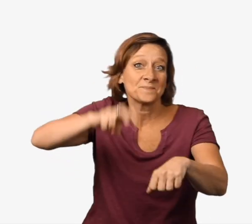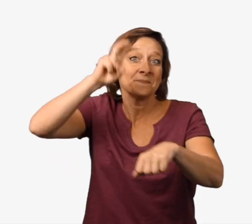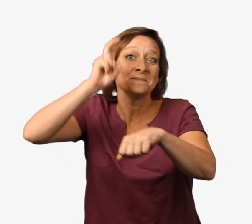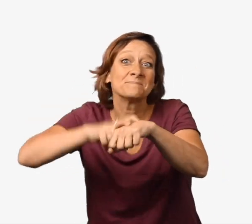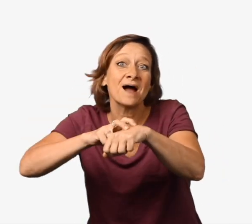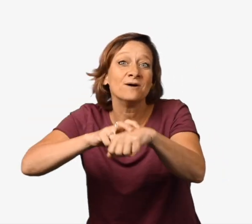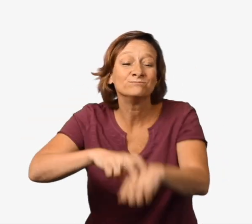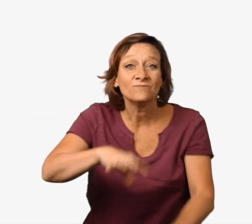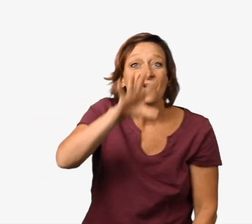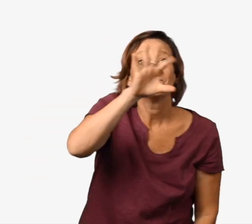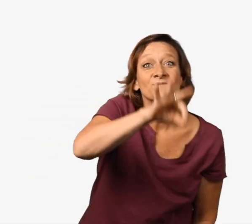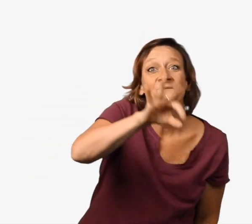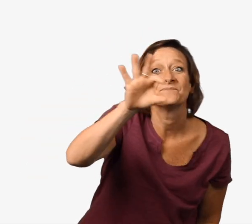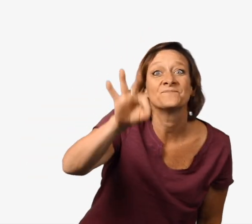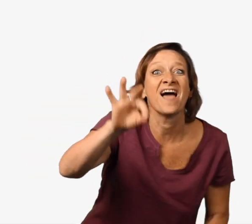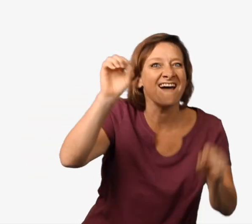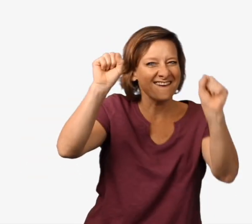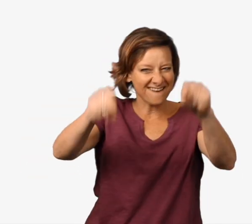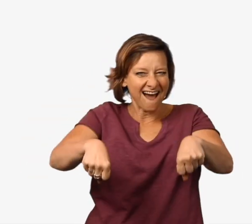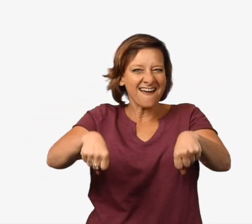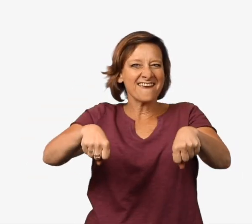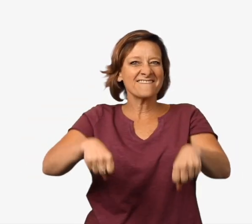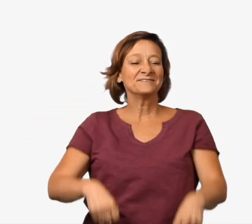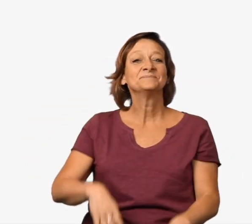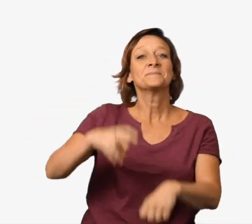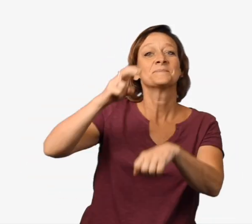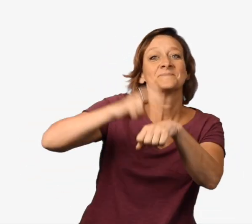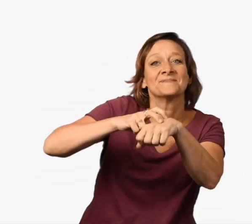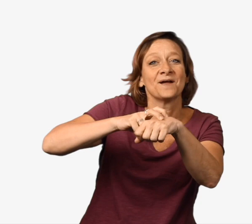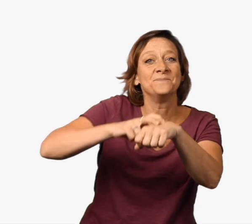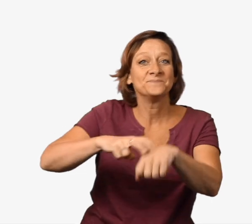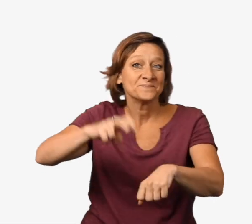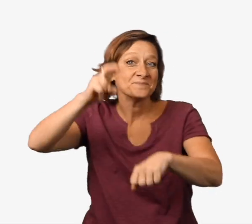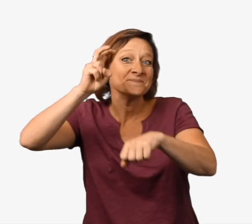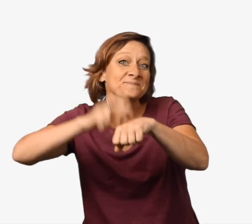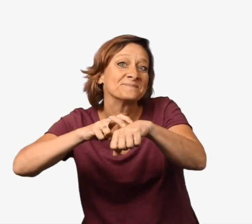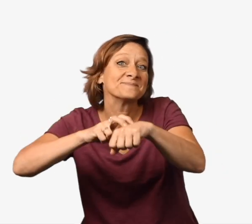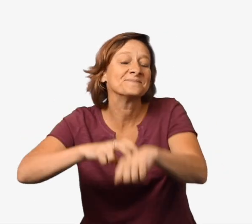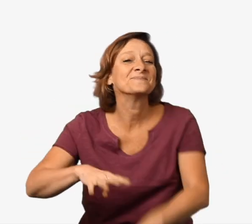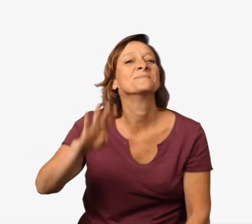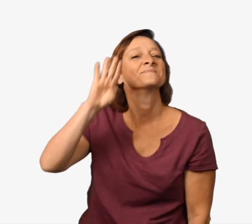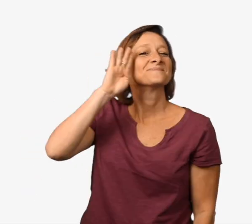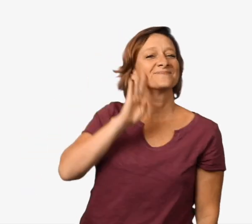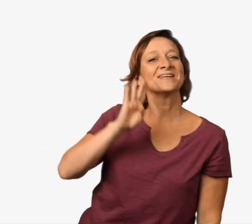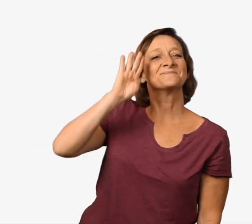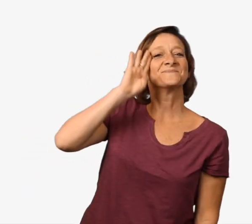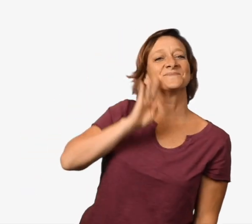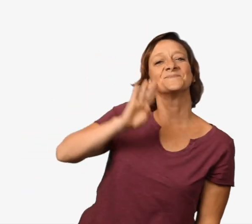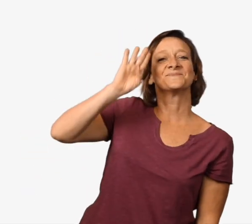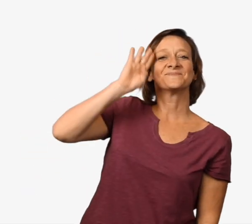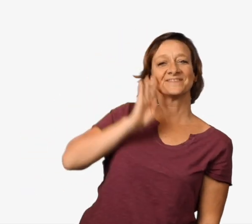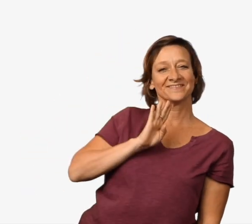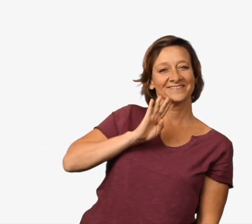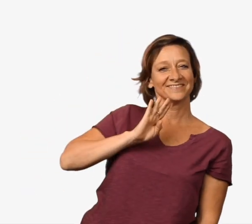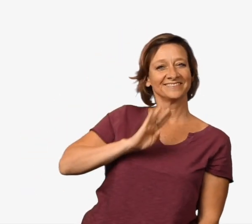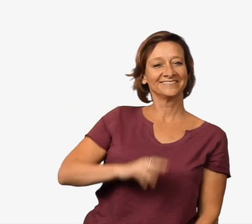potato french fries can potato potato brown brown brown